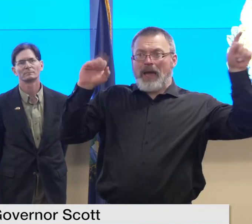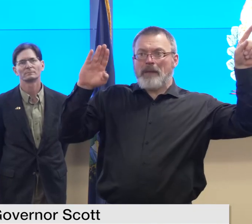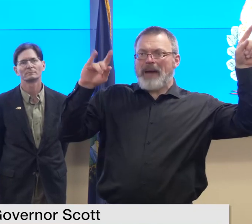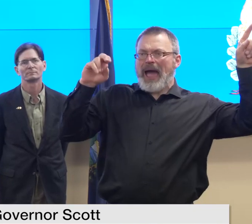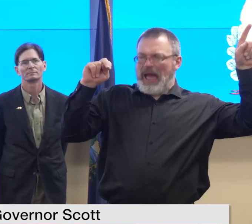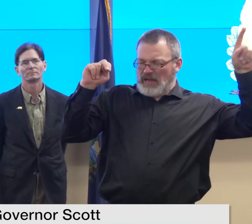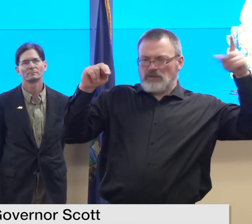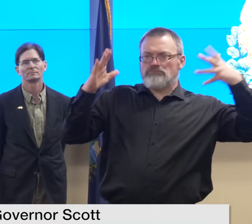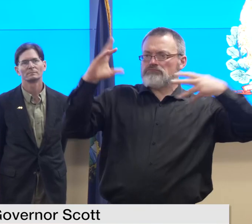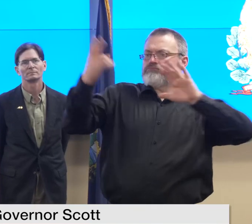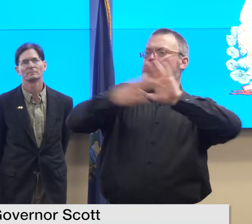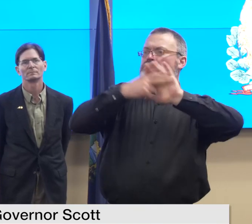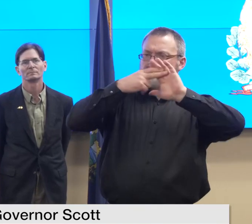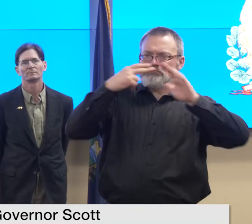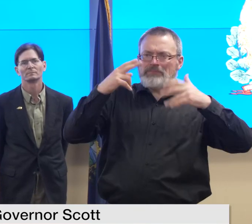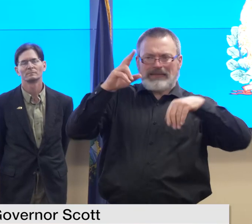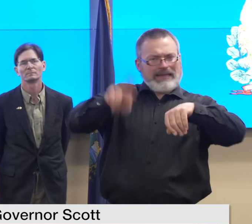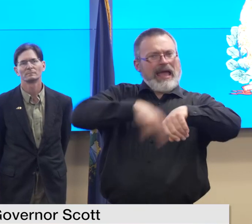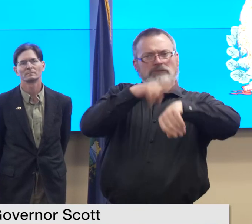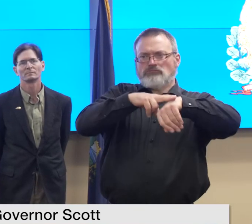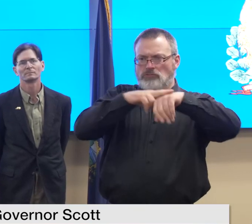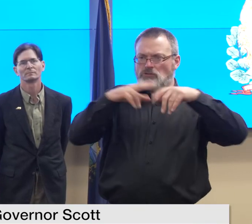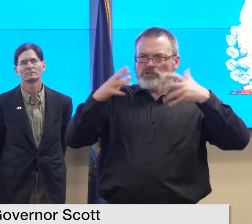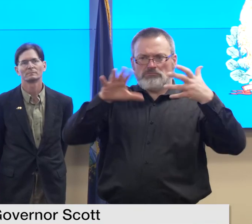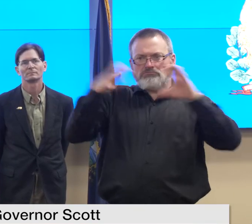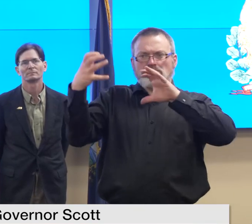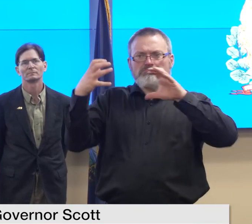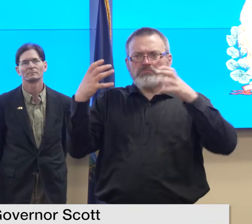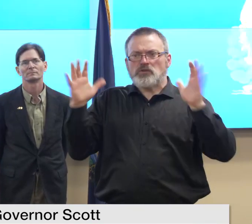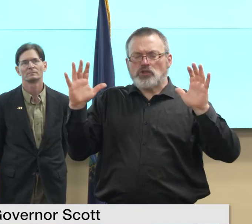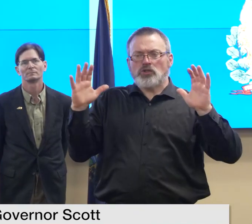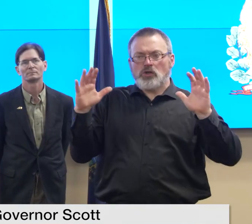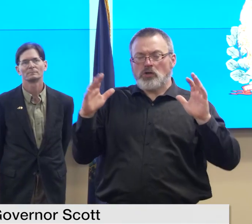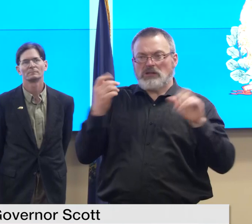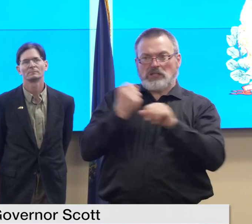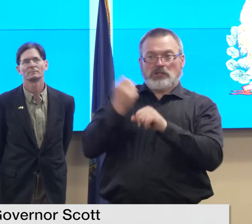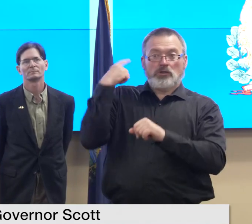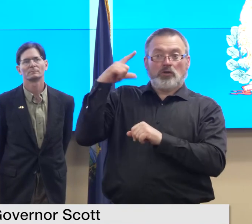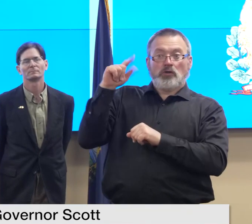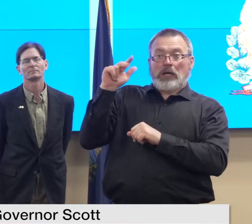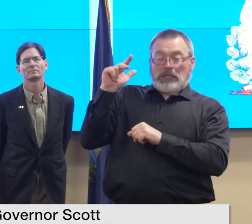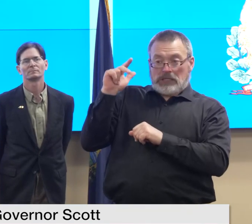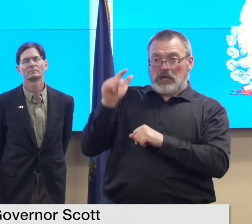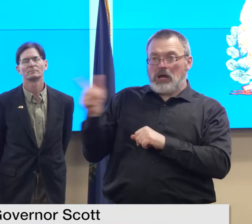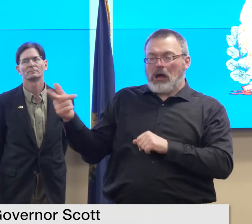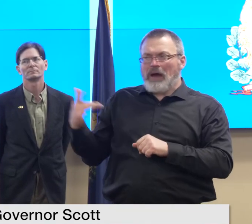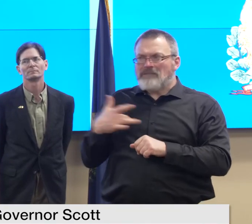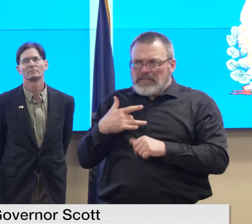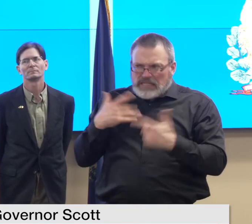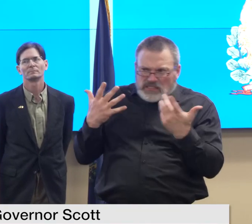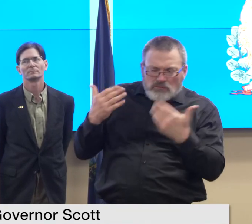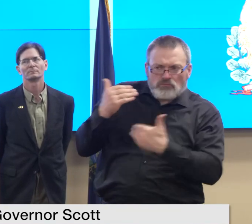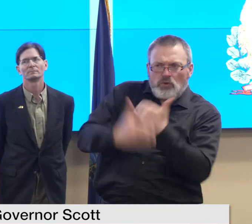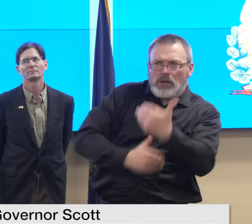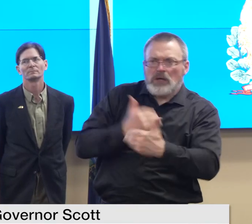disaster declaration yeah i mean do you get a sense that it's maybe moving a little slower and so it's it's moving at a normal pace